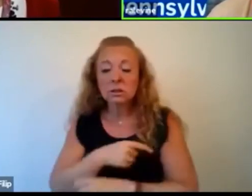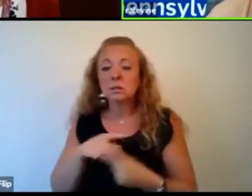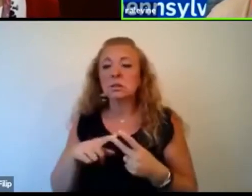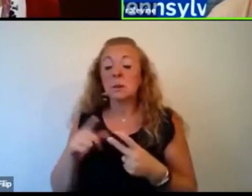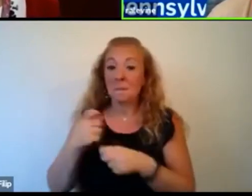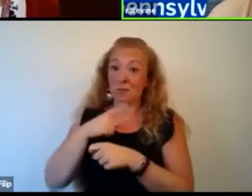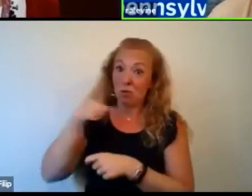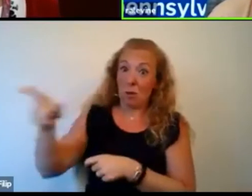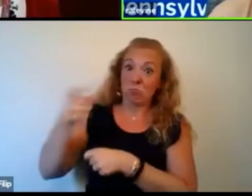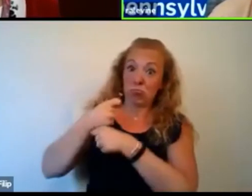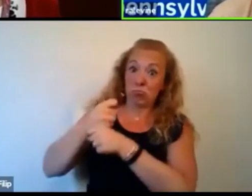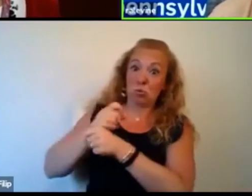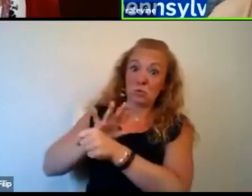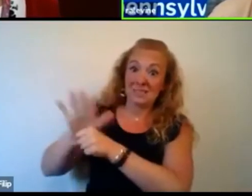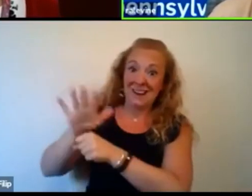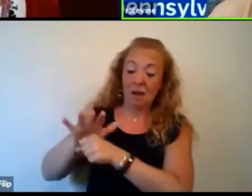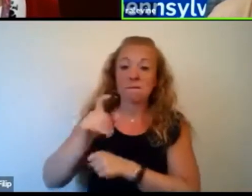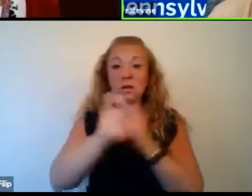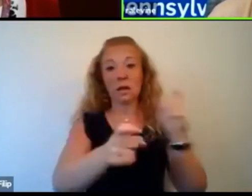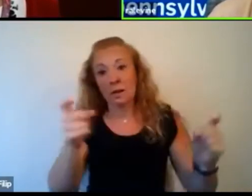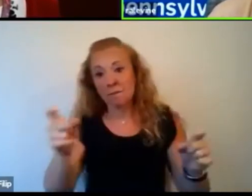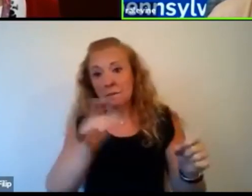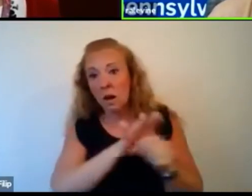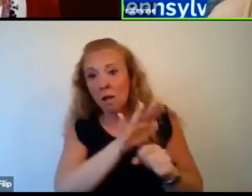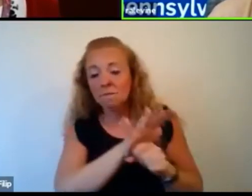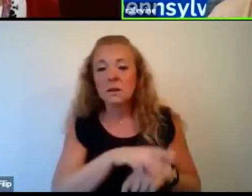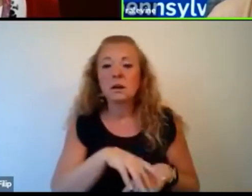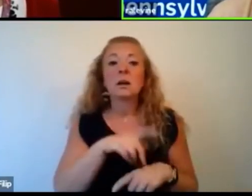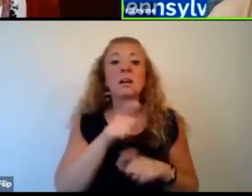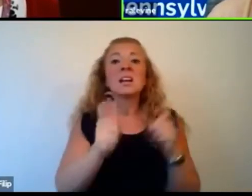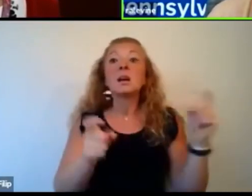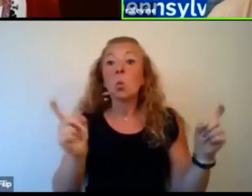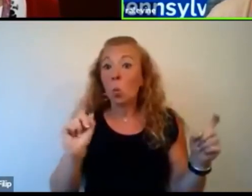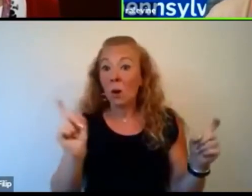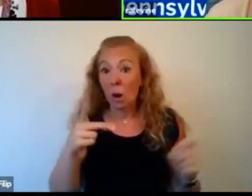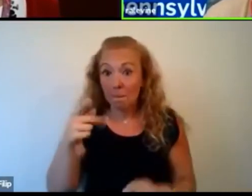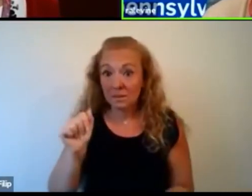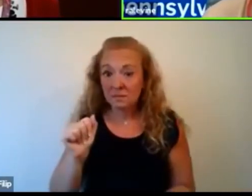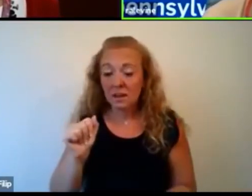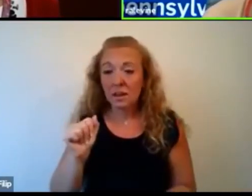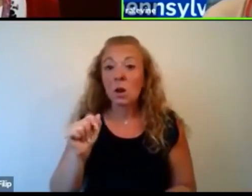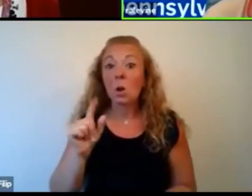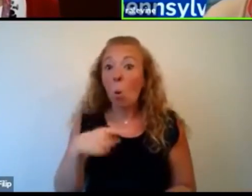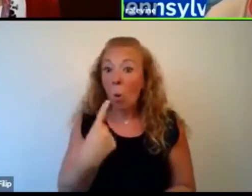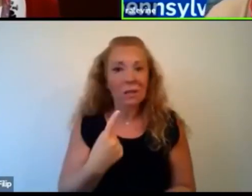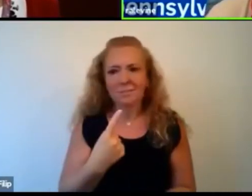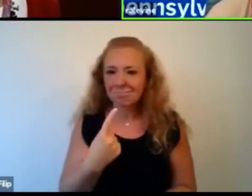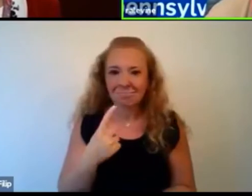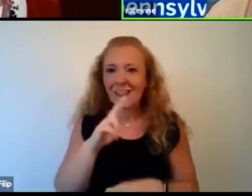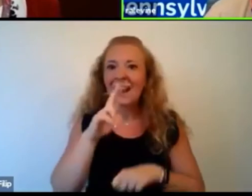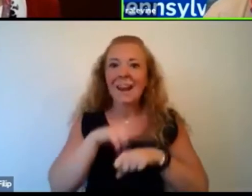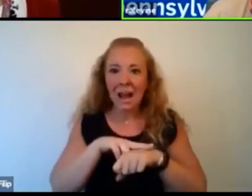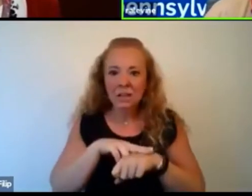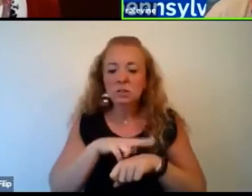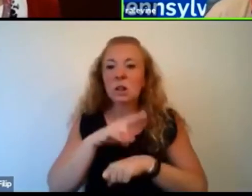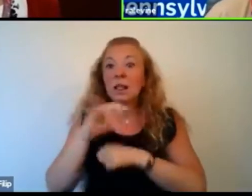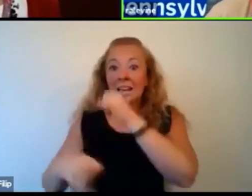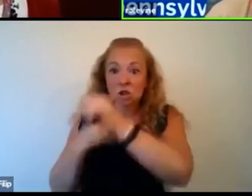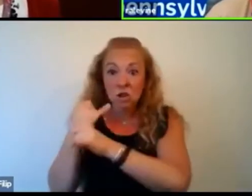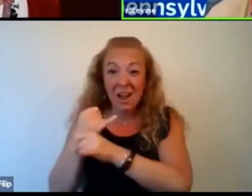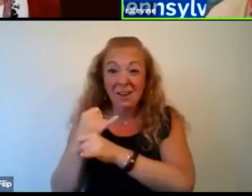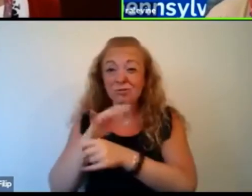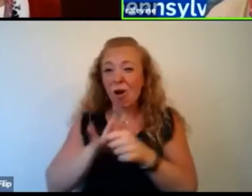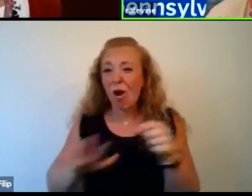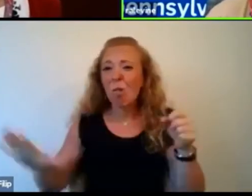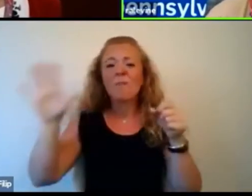and the distribution of that vaccine and the distribution, not only in Pennsylvania, but nationally and internationally of that vaccine. And so we're going to be